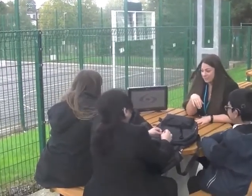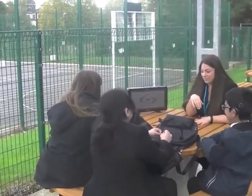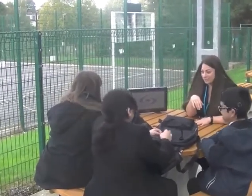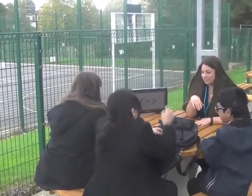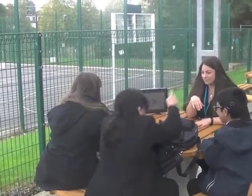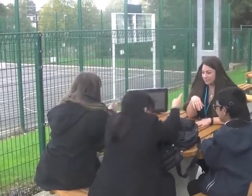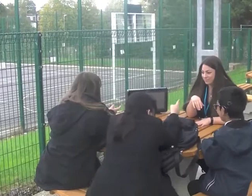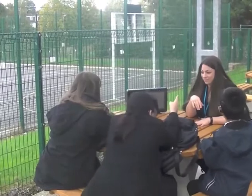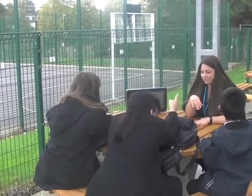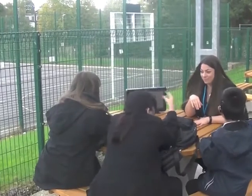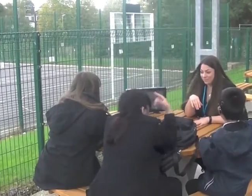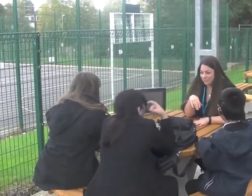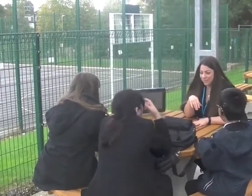Oh my god, your eyes are so red.